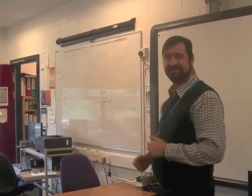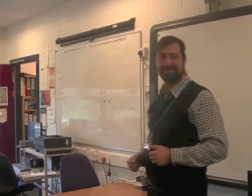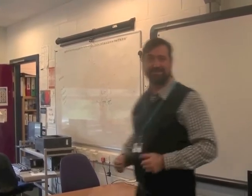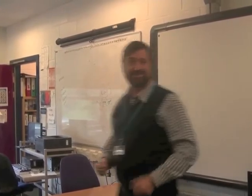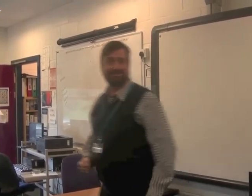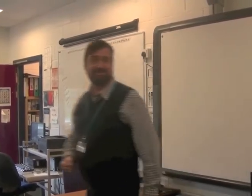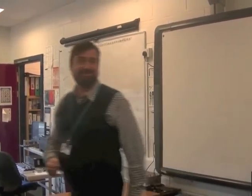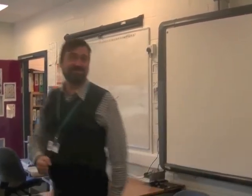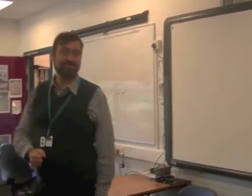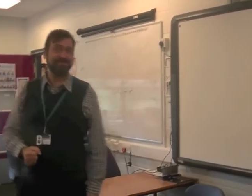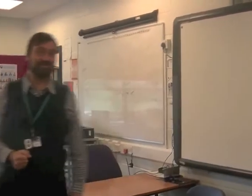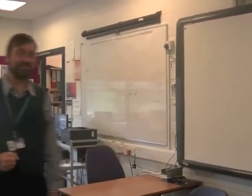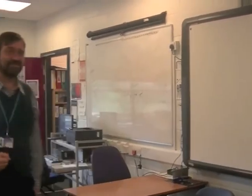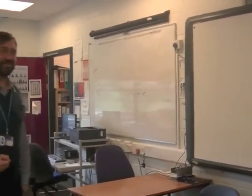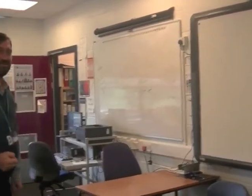DT and DT and